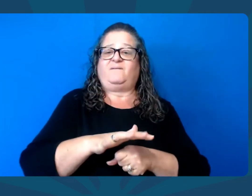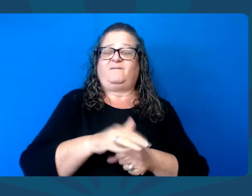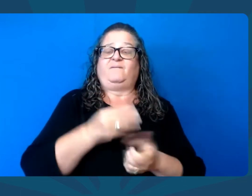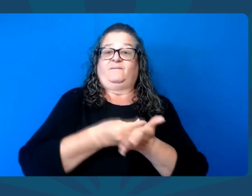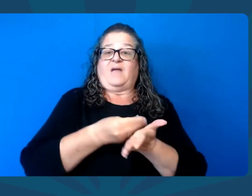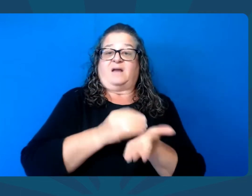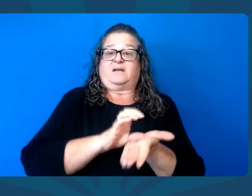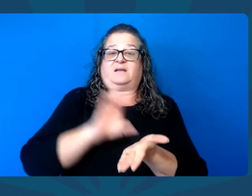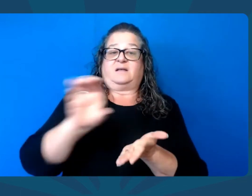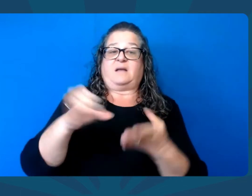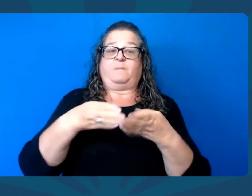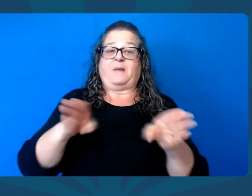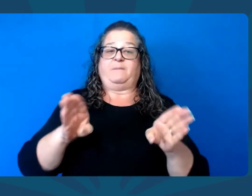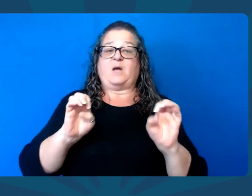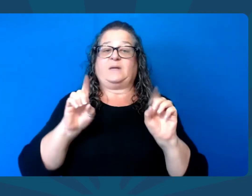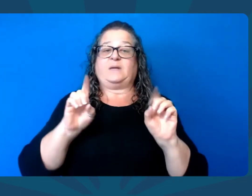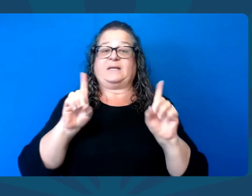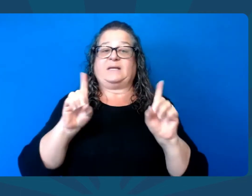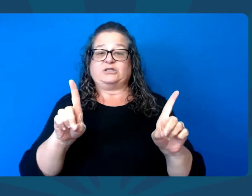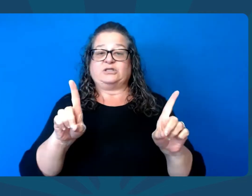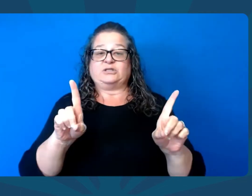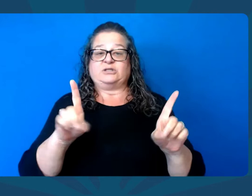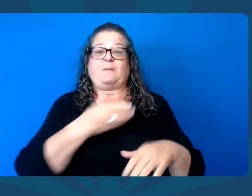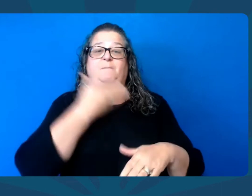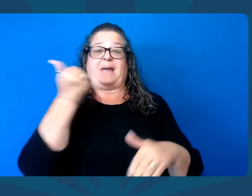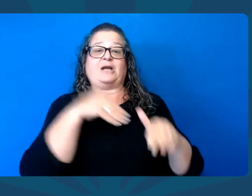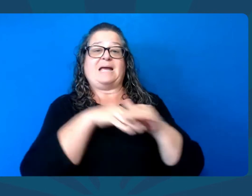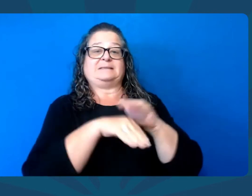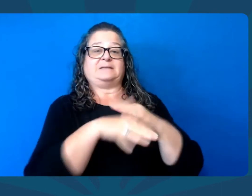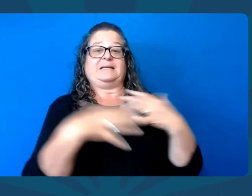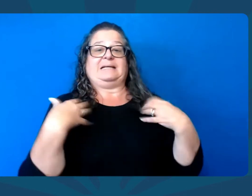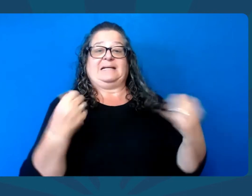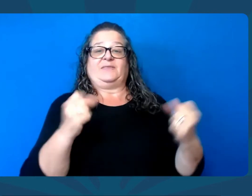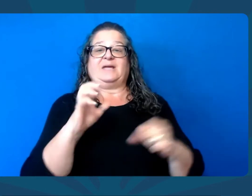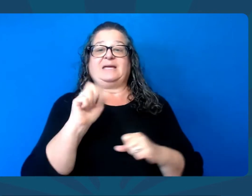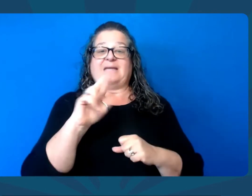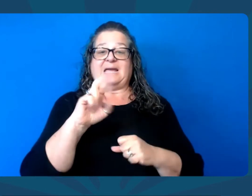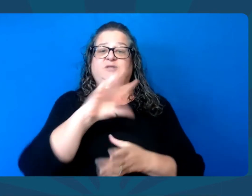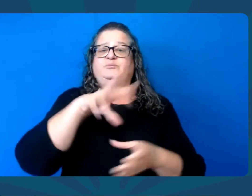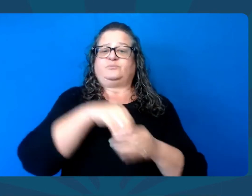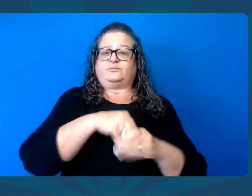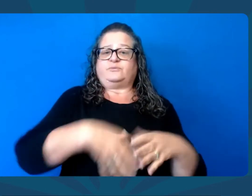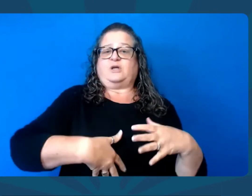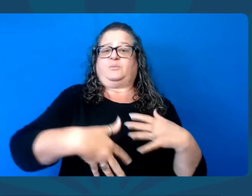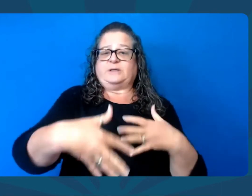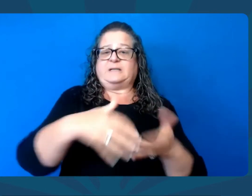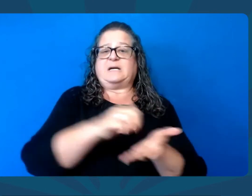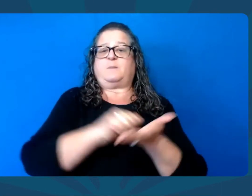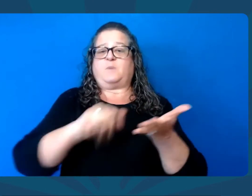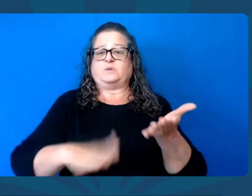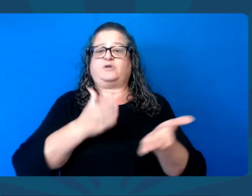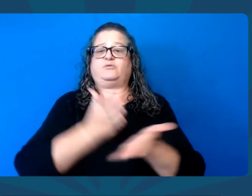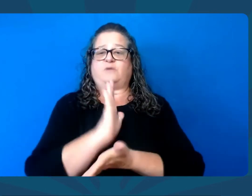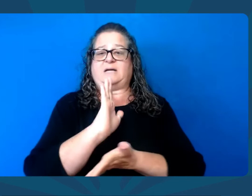food insecurity, funding public education, and creating better access to